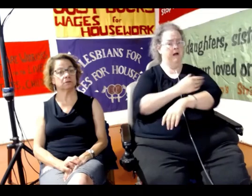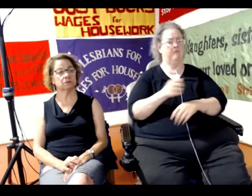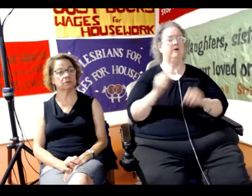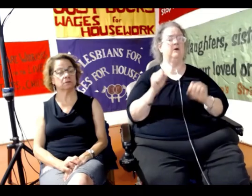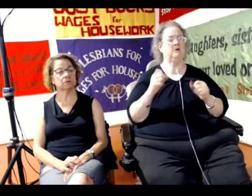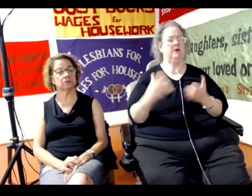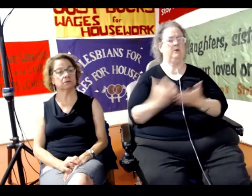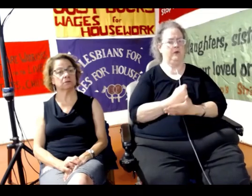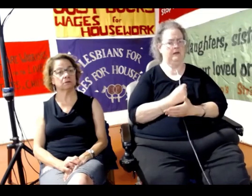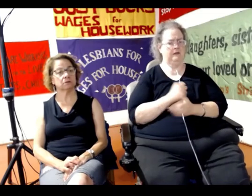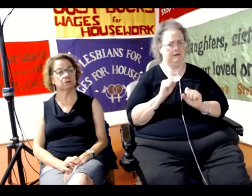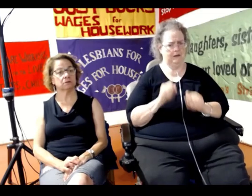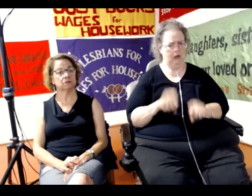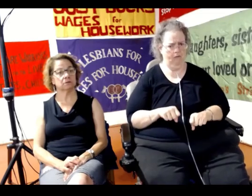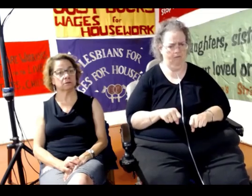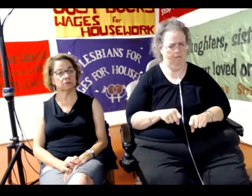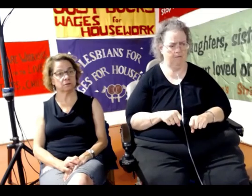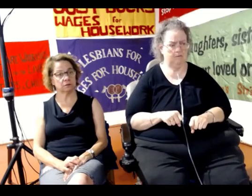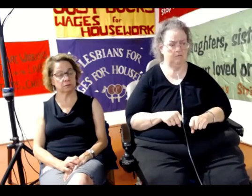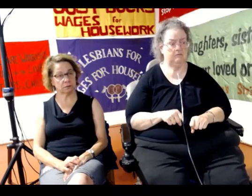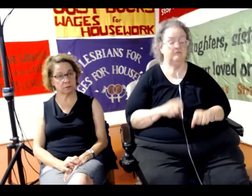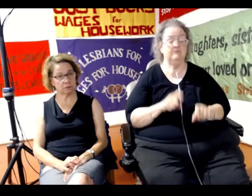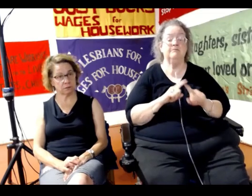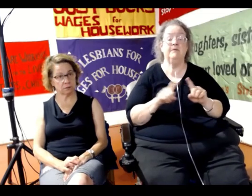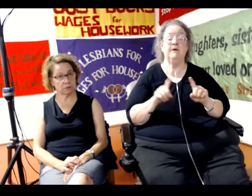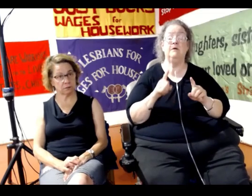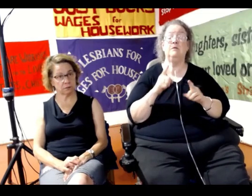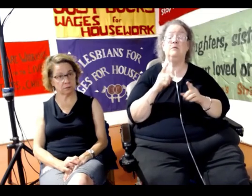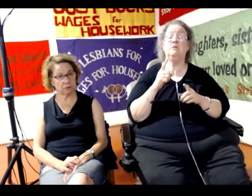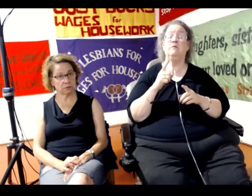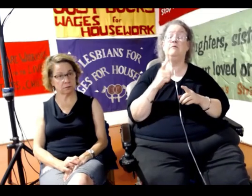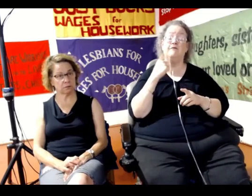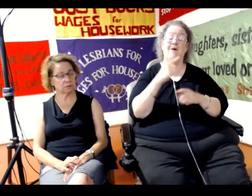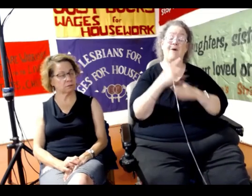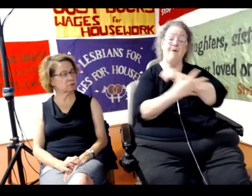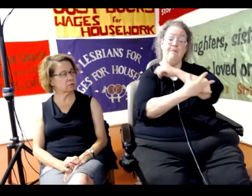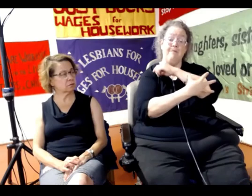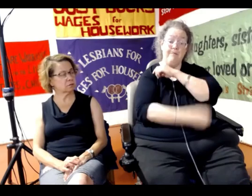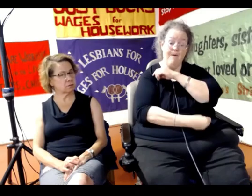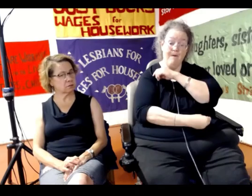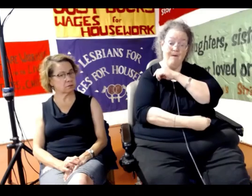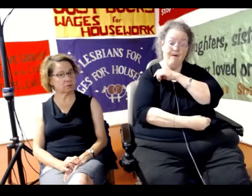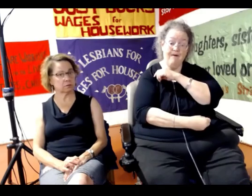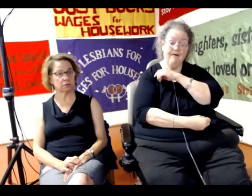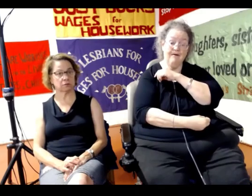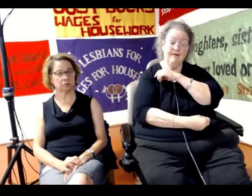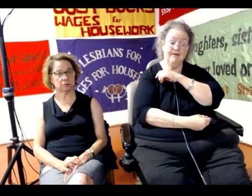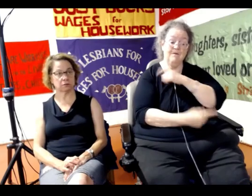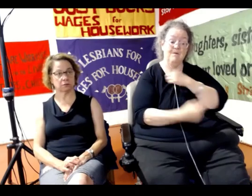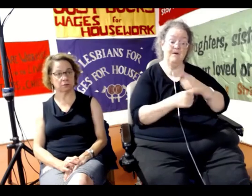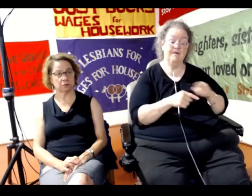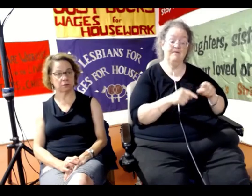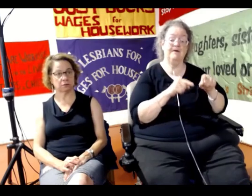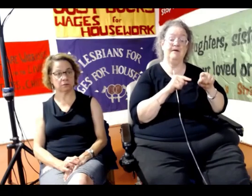what we must do to the poor, that means the people in power are doing certain things to the poor and the